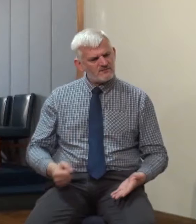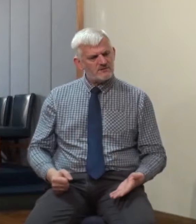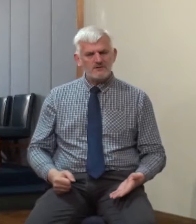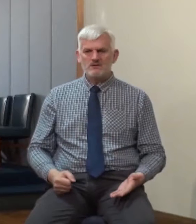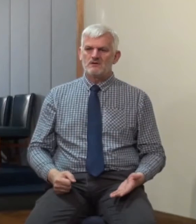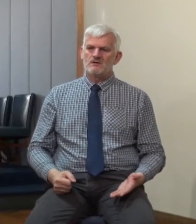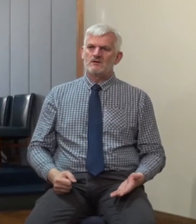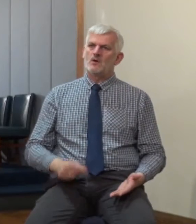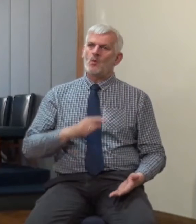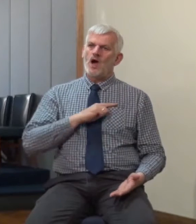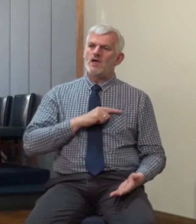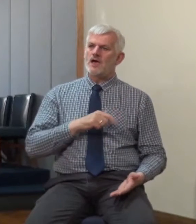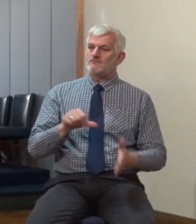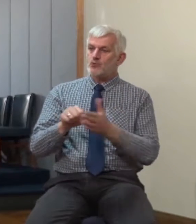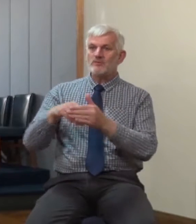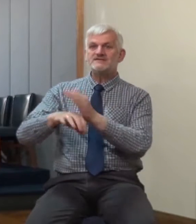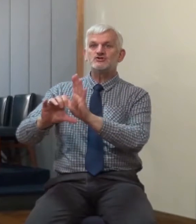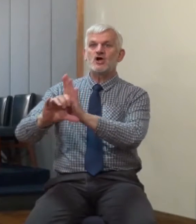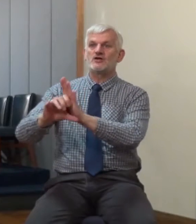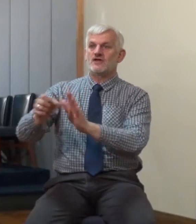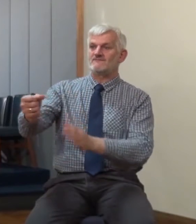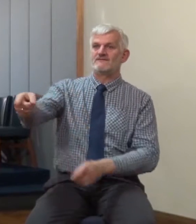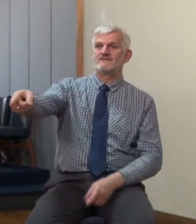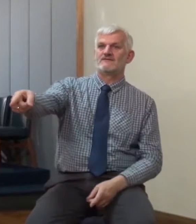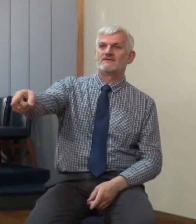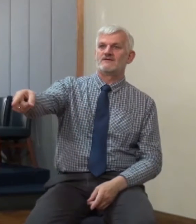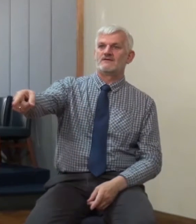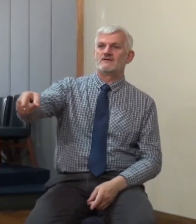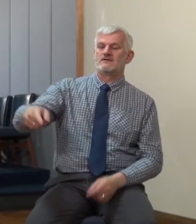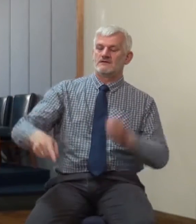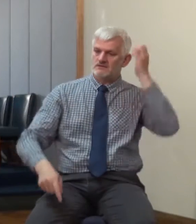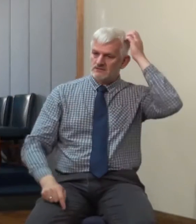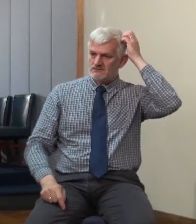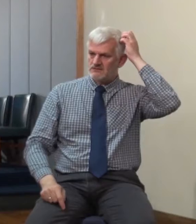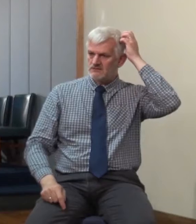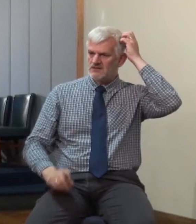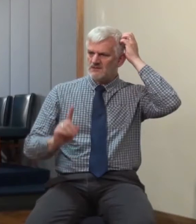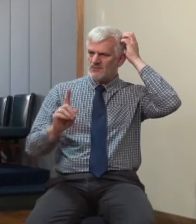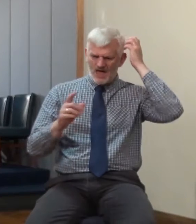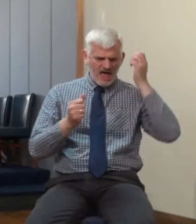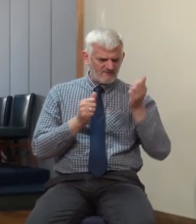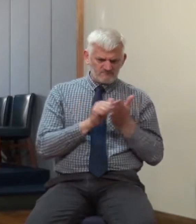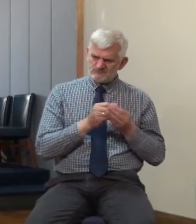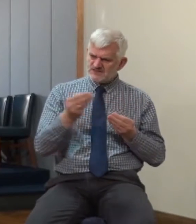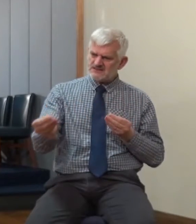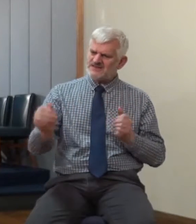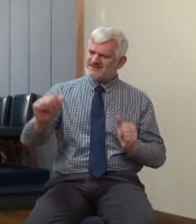church from something that had come to him. Yes, but that problem would be around fears. And there hadn't